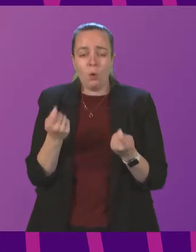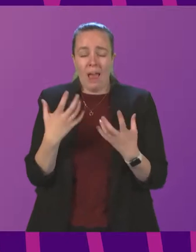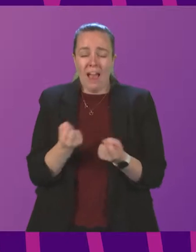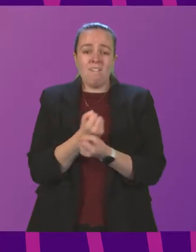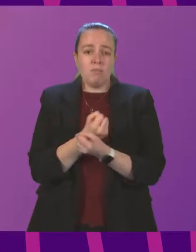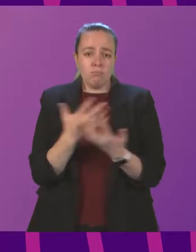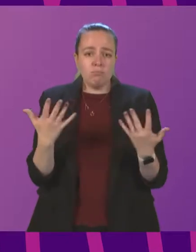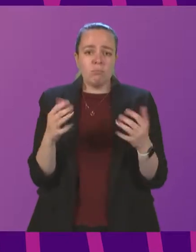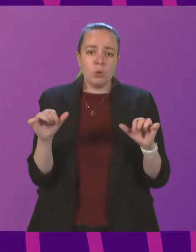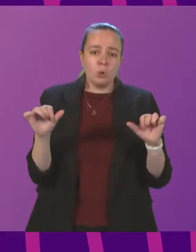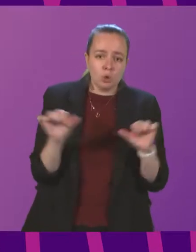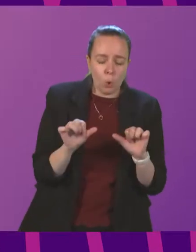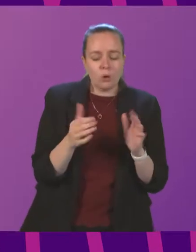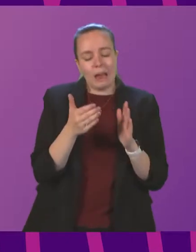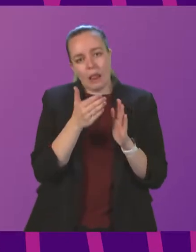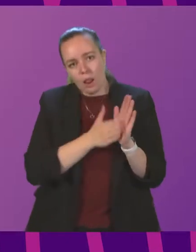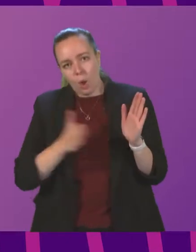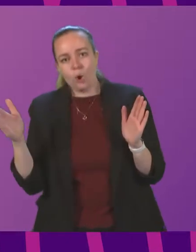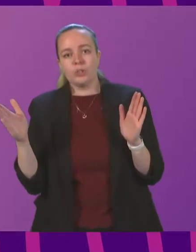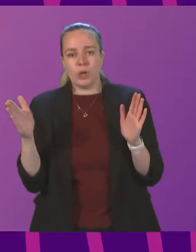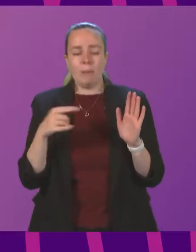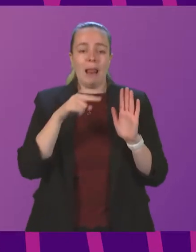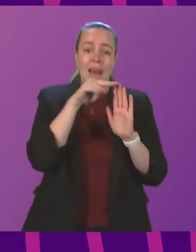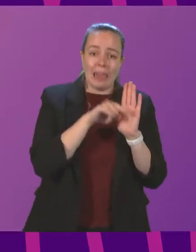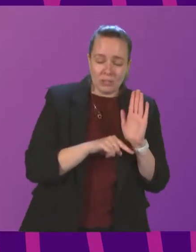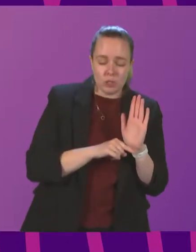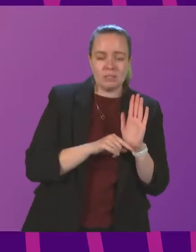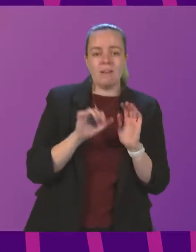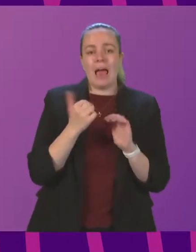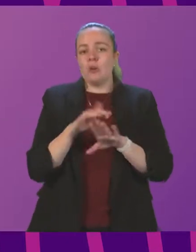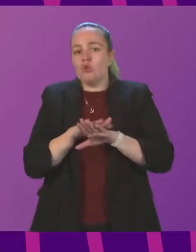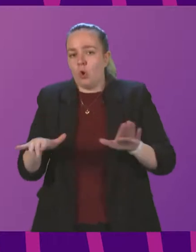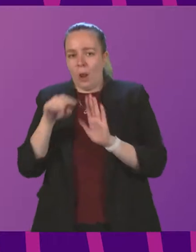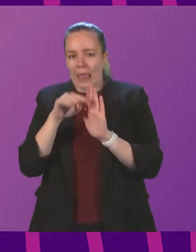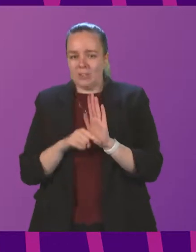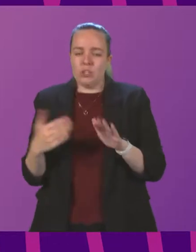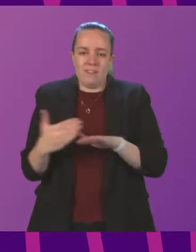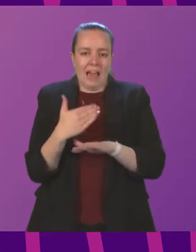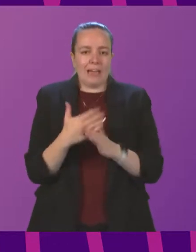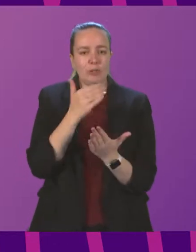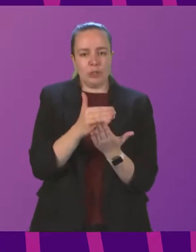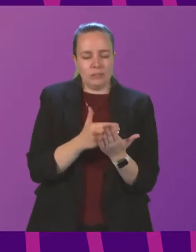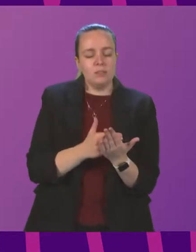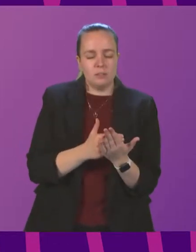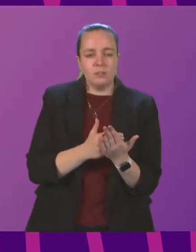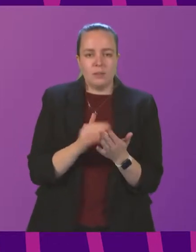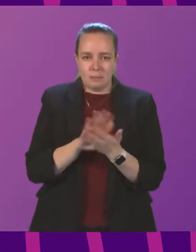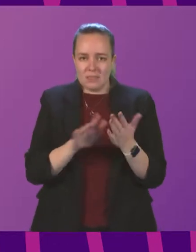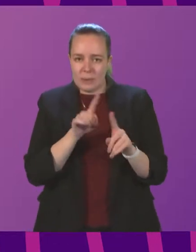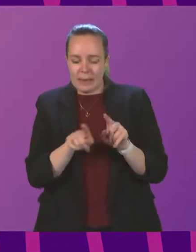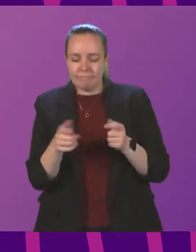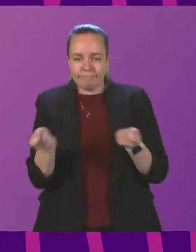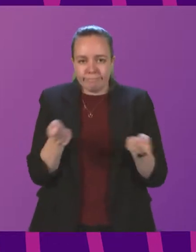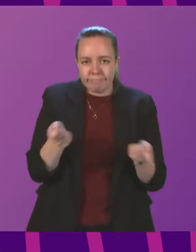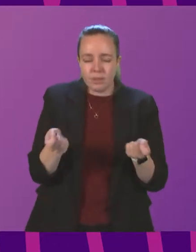and also longer term, both legislative and non-legislative action, in order to curtail this. We have